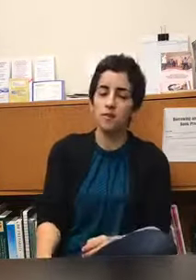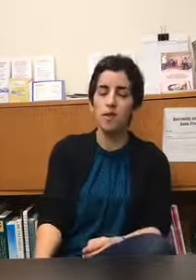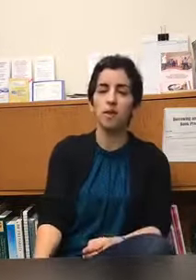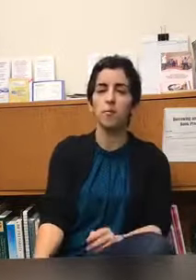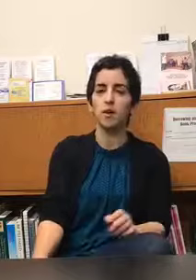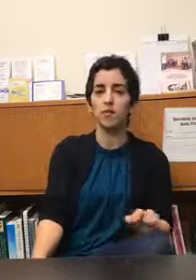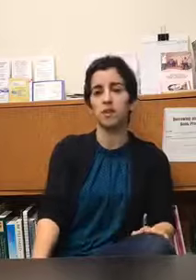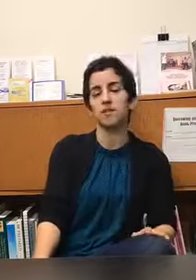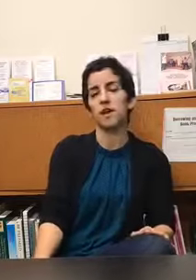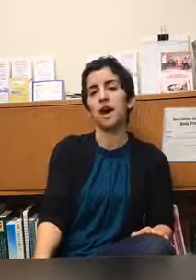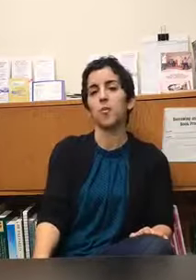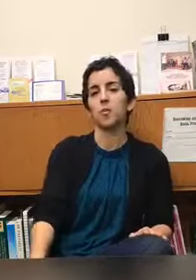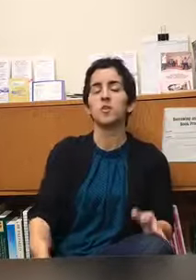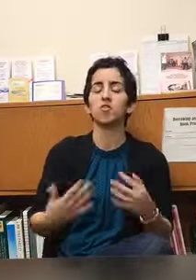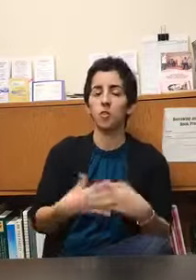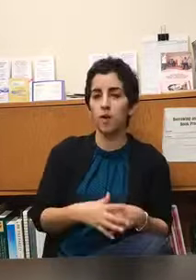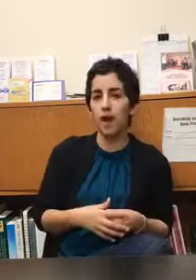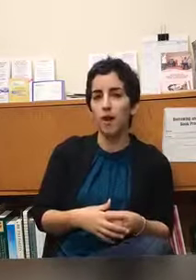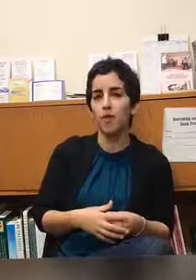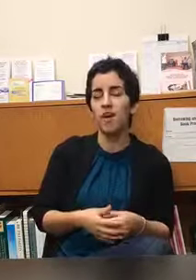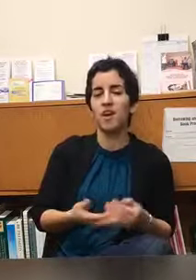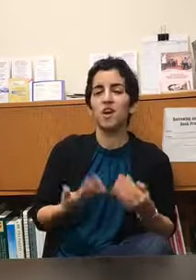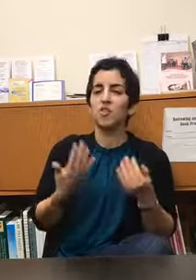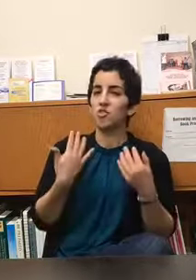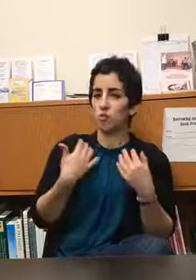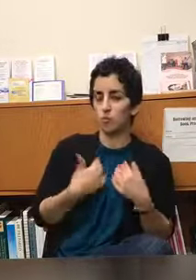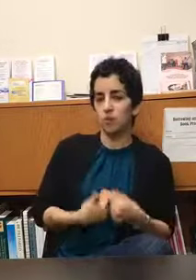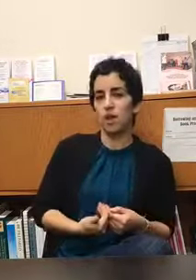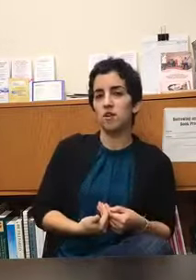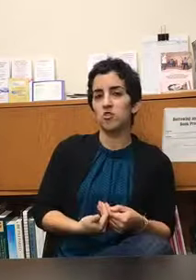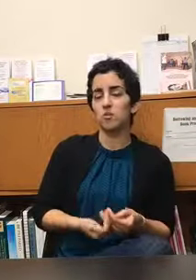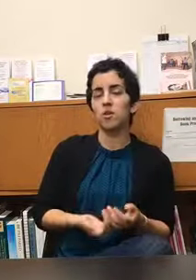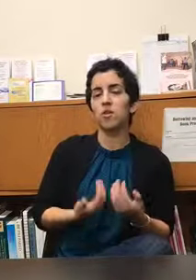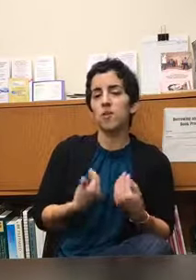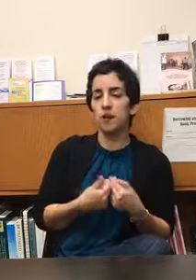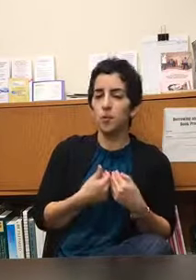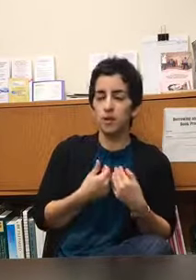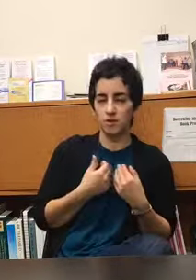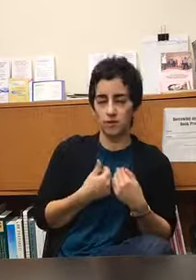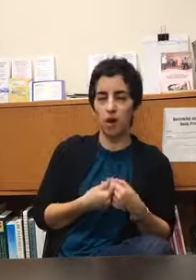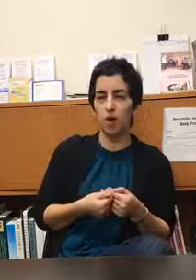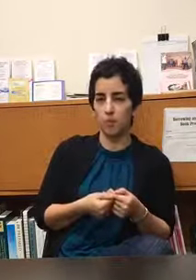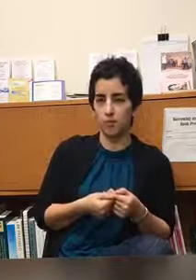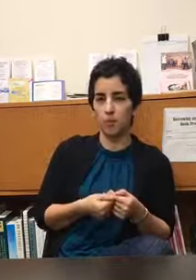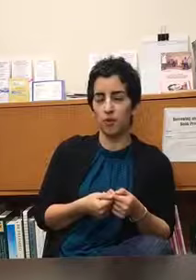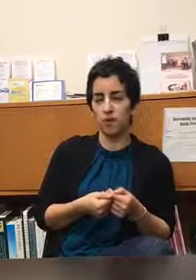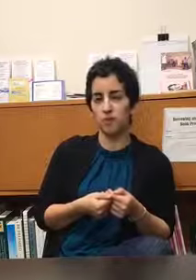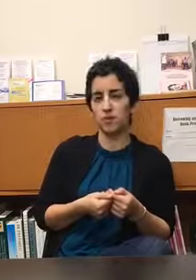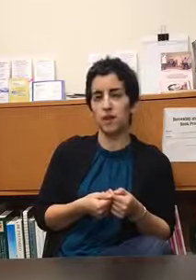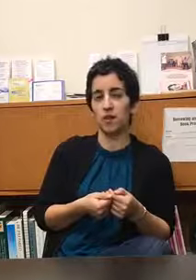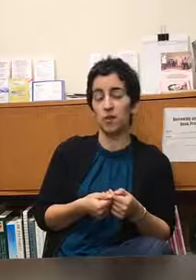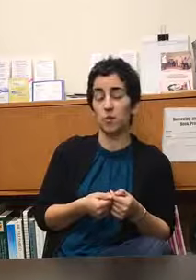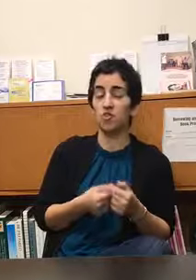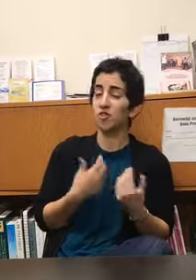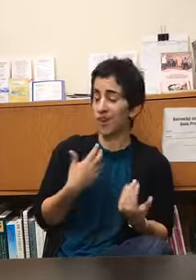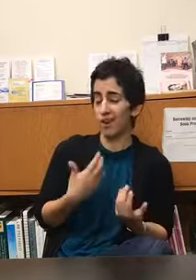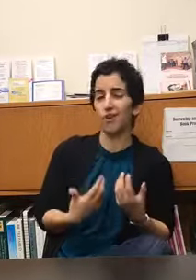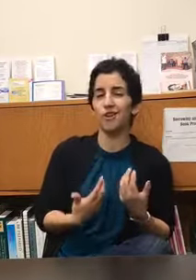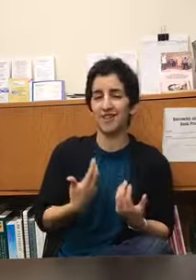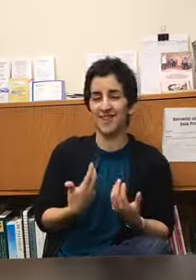and mindfulness to help women slow down to root in to really find a place of calm within themselves which in New York City